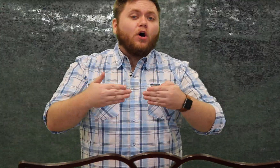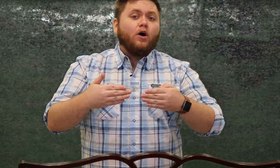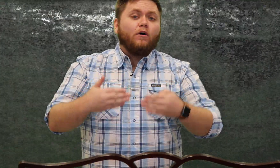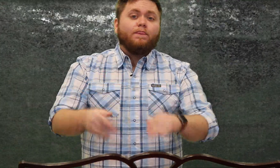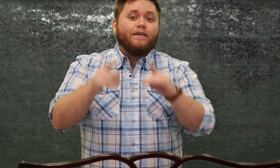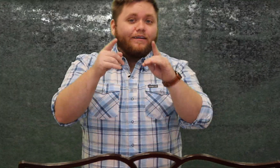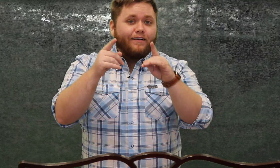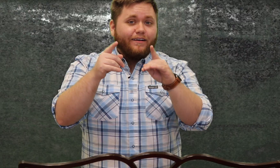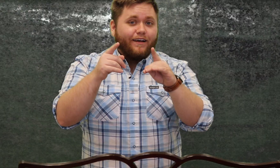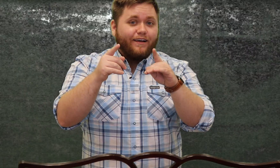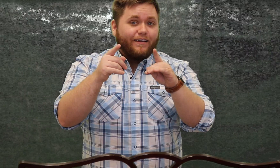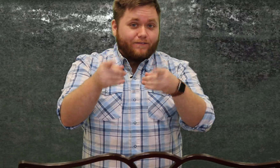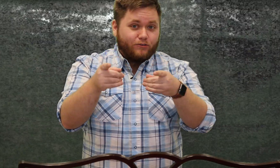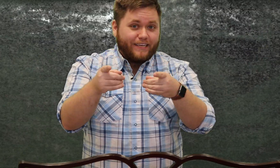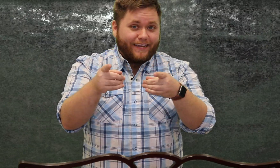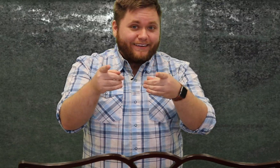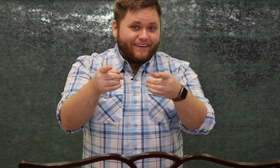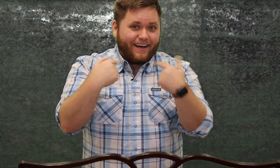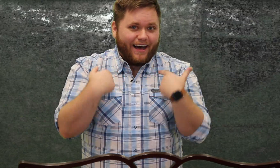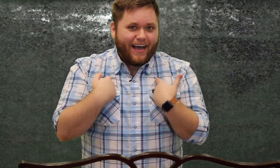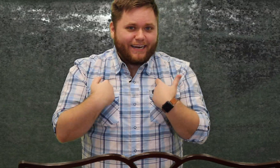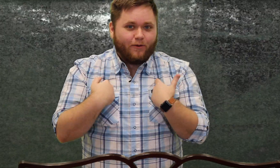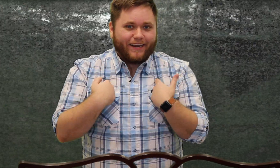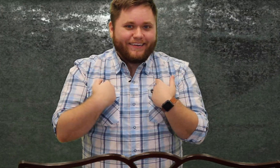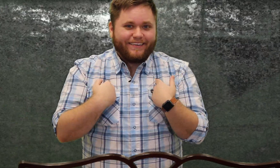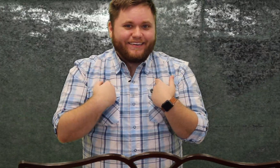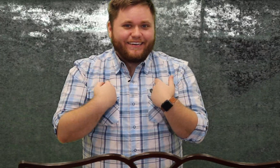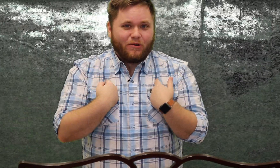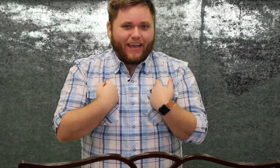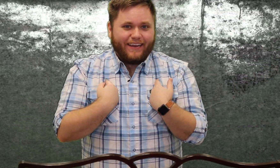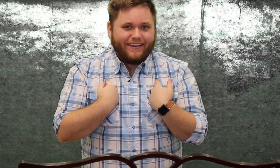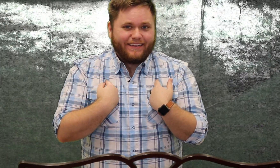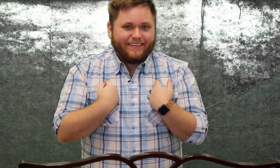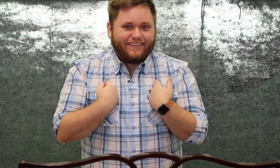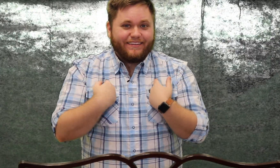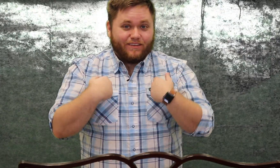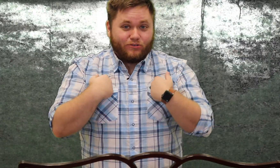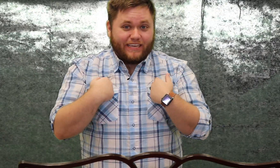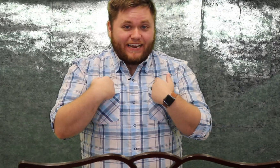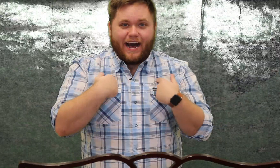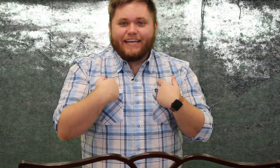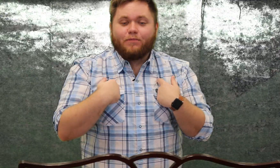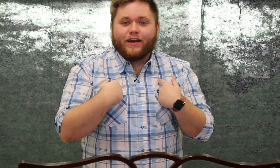if you sing it i get a point okay if you sing it i get a point